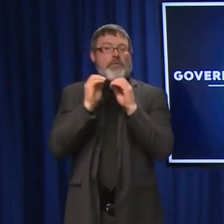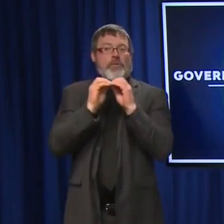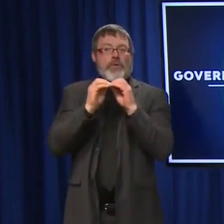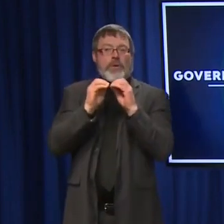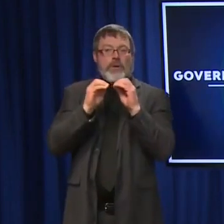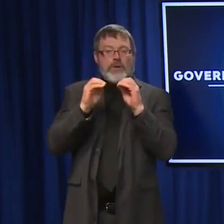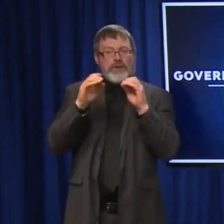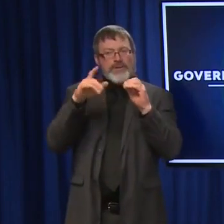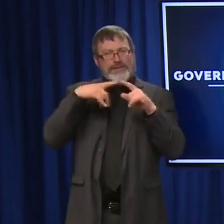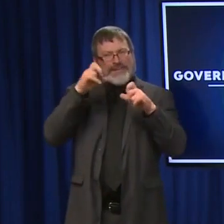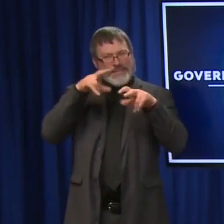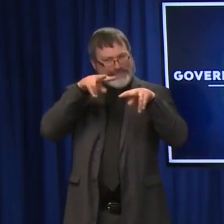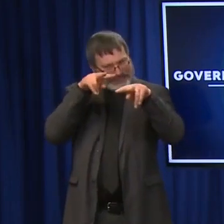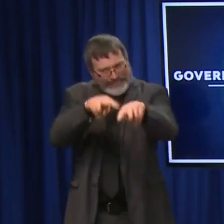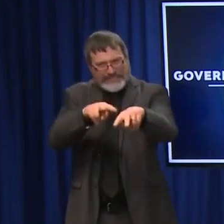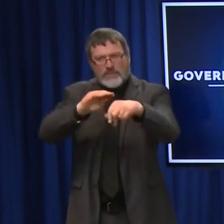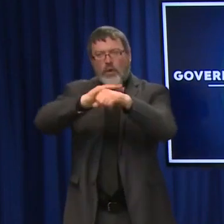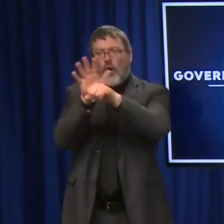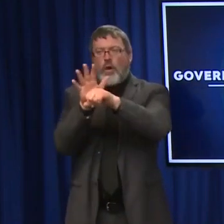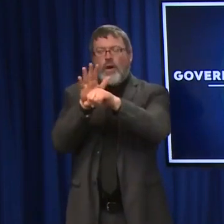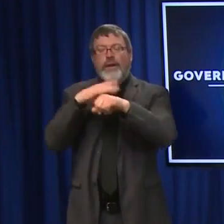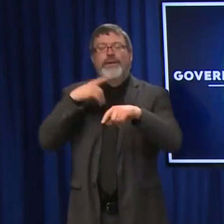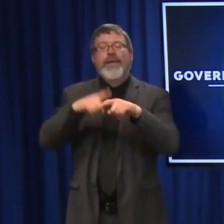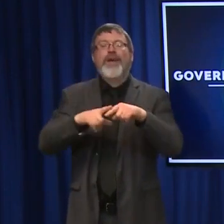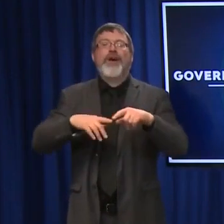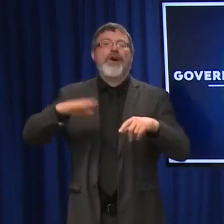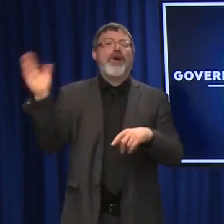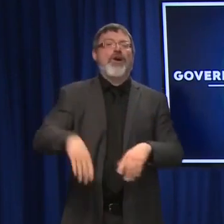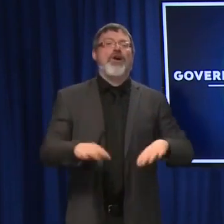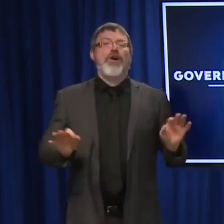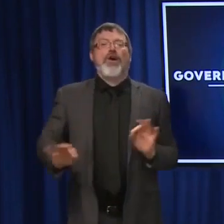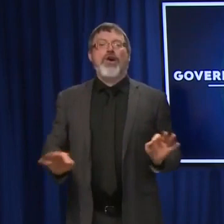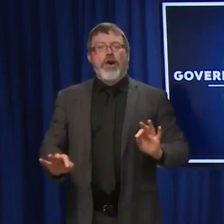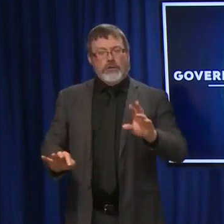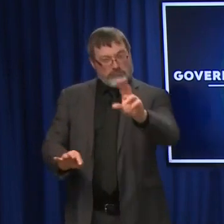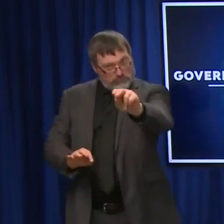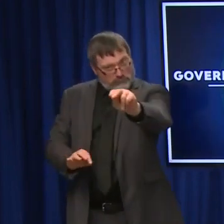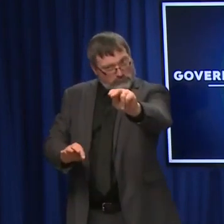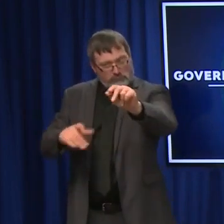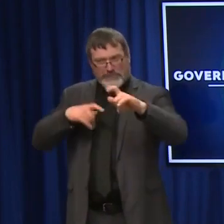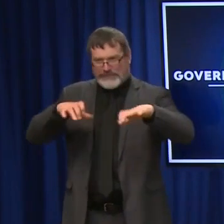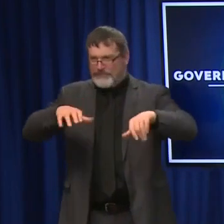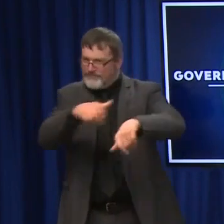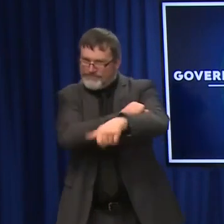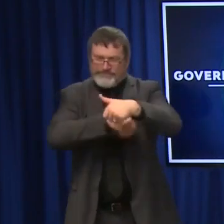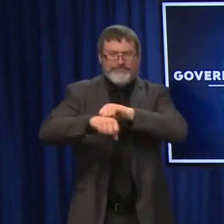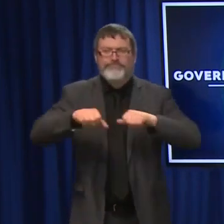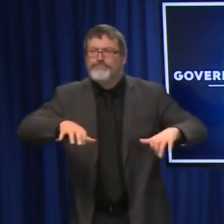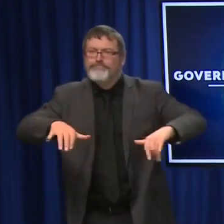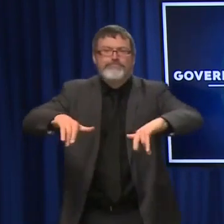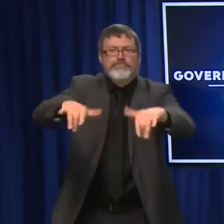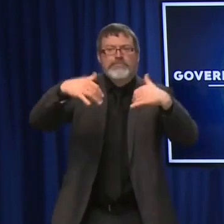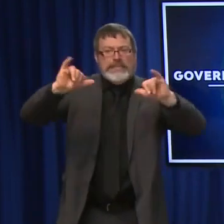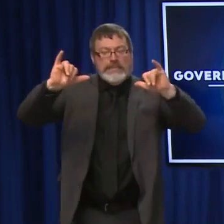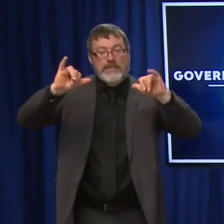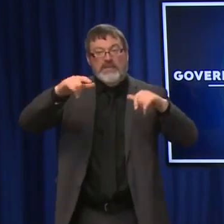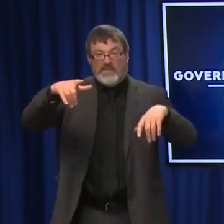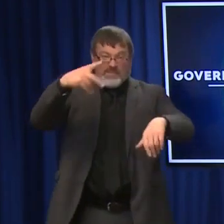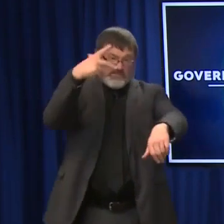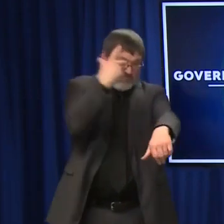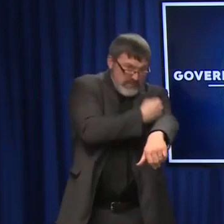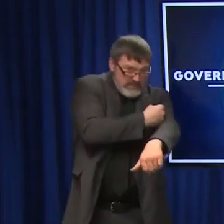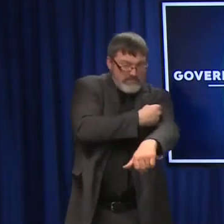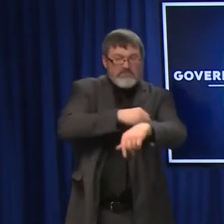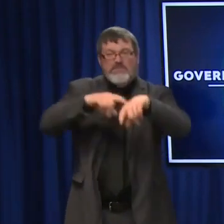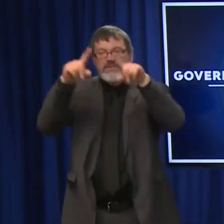complacent. Vaccines and boosters and testing and all those basics. There's nothing new here. All those basics are just so important to maintain